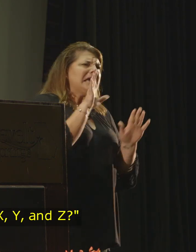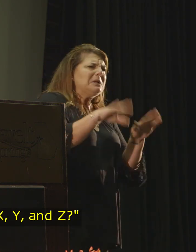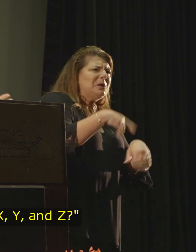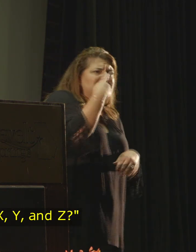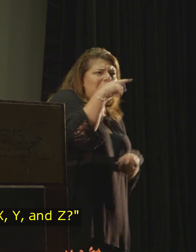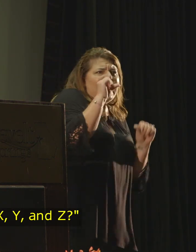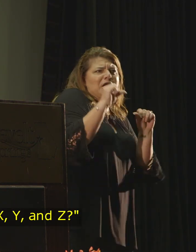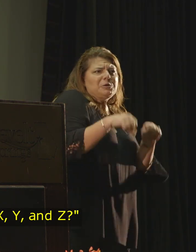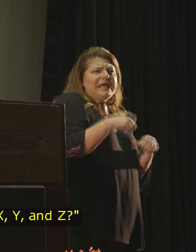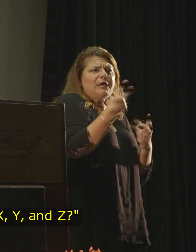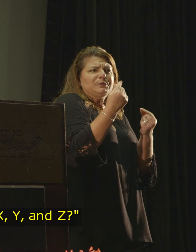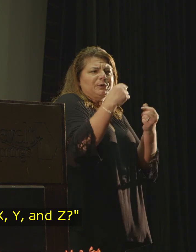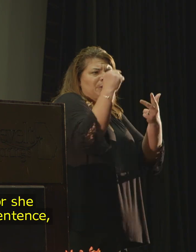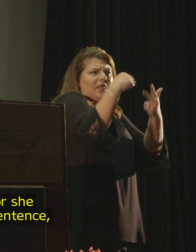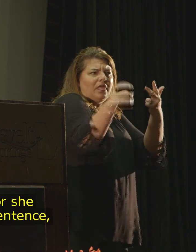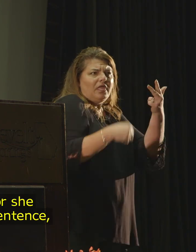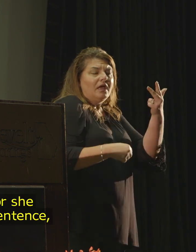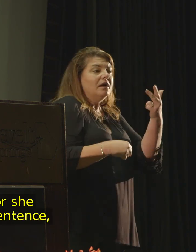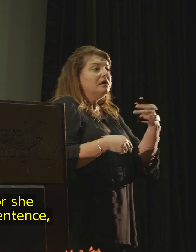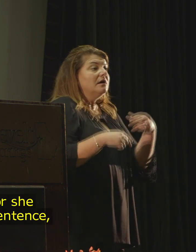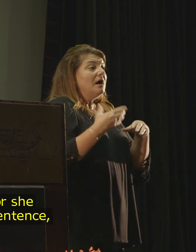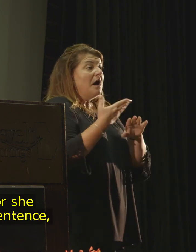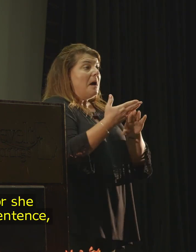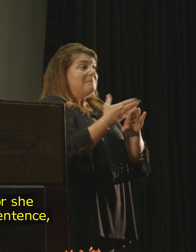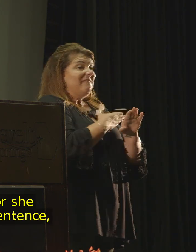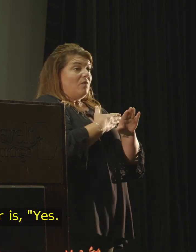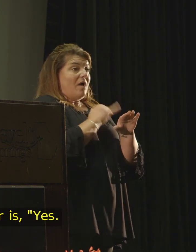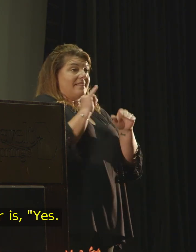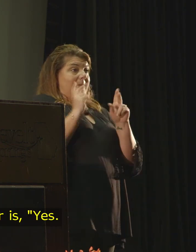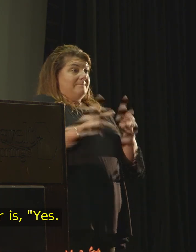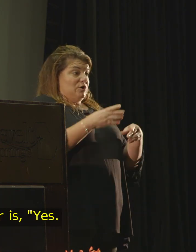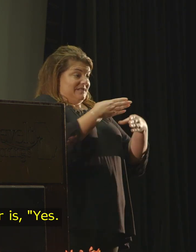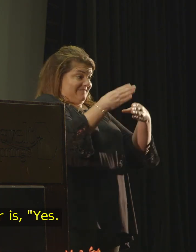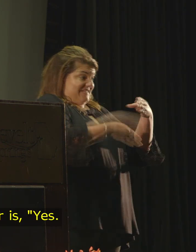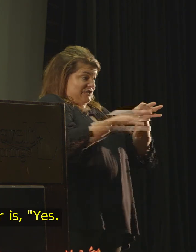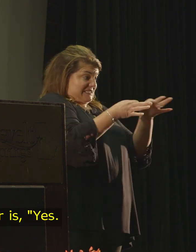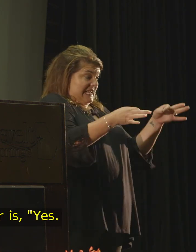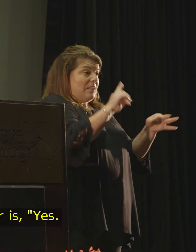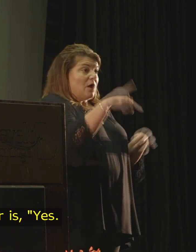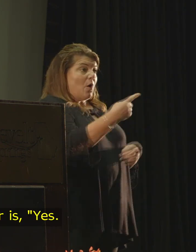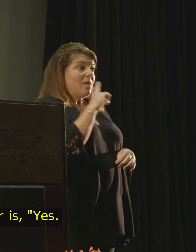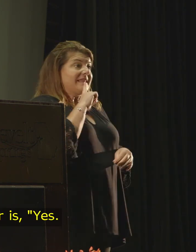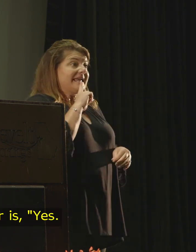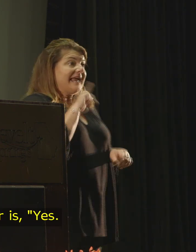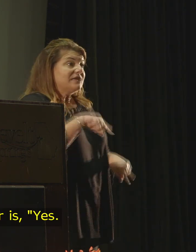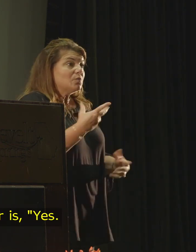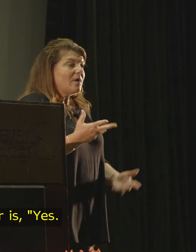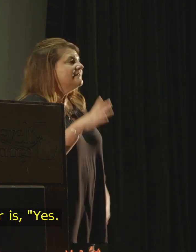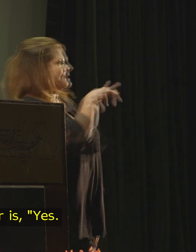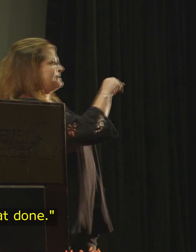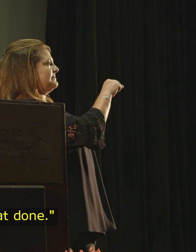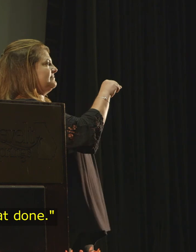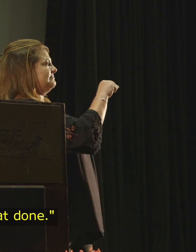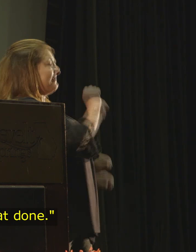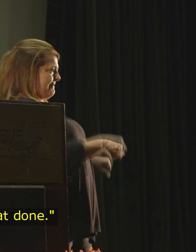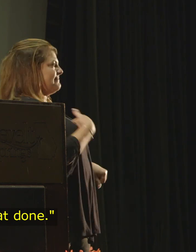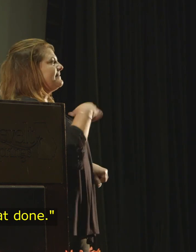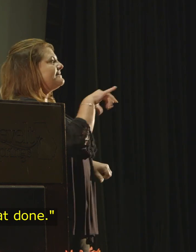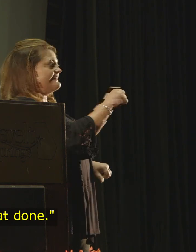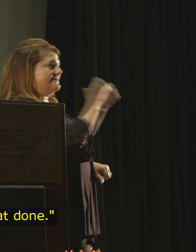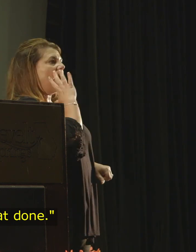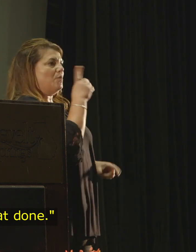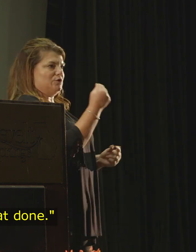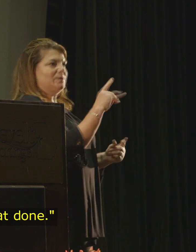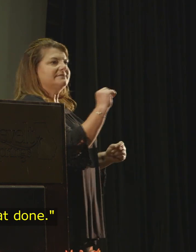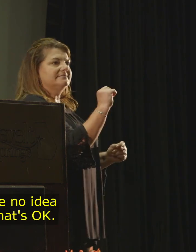X, Y, and Z? Before he or she finishes the sentence, the only answer is yes. Yes, I'll get